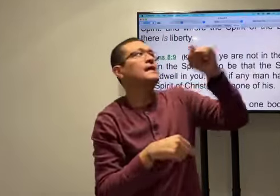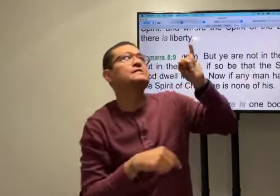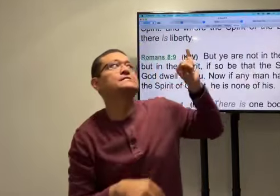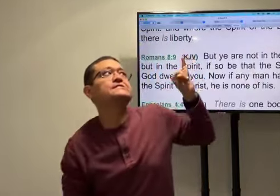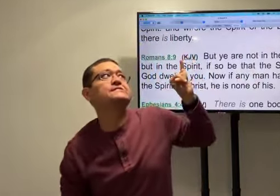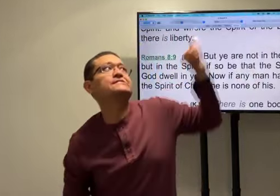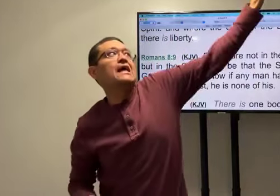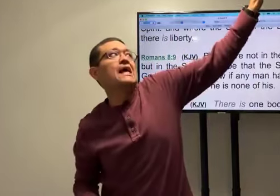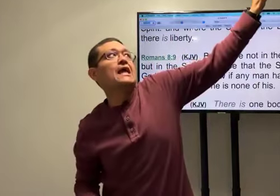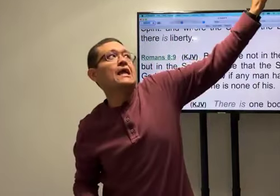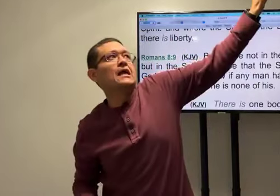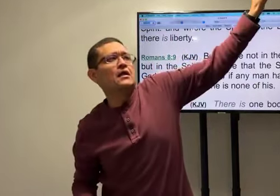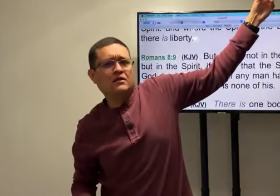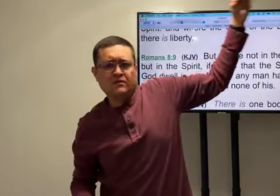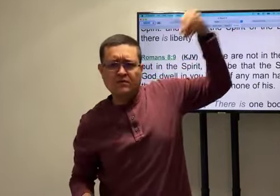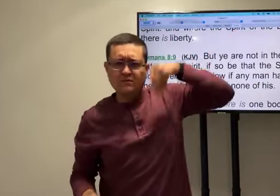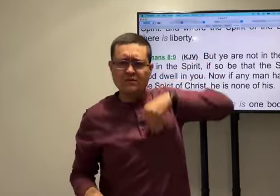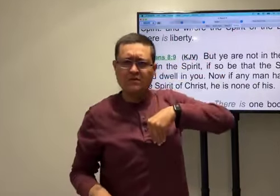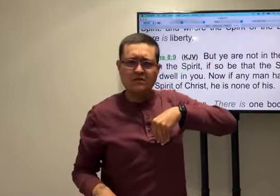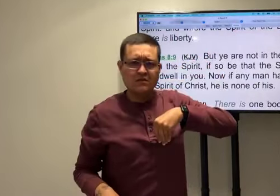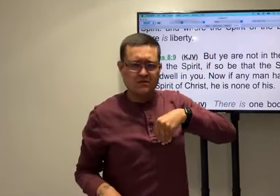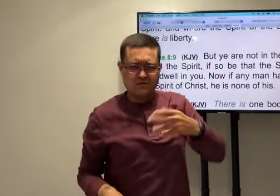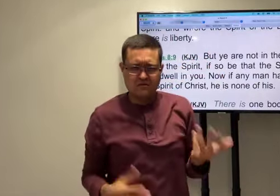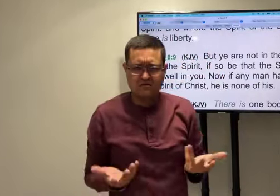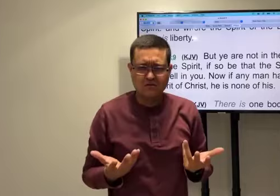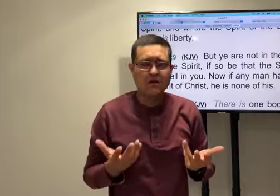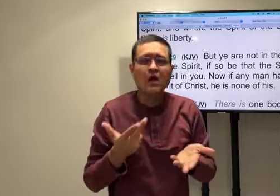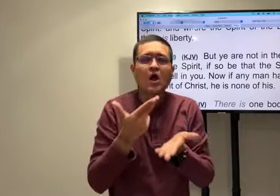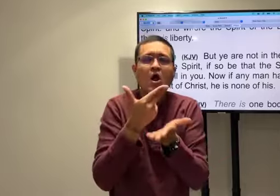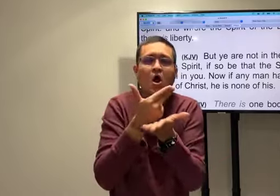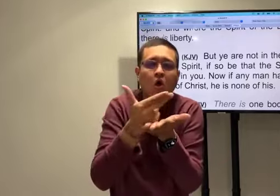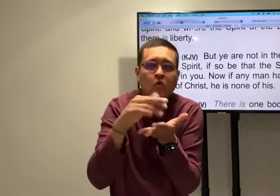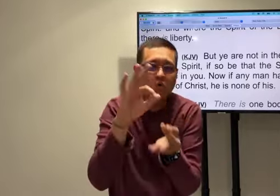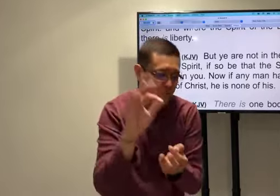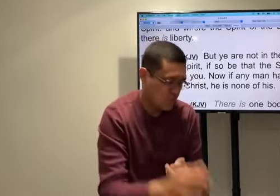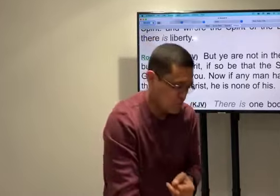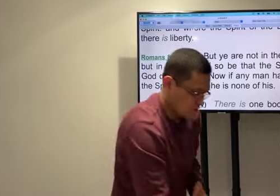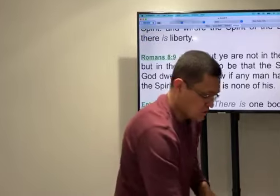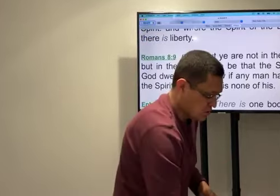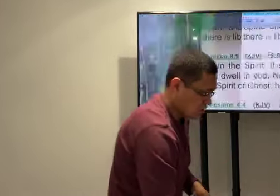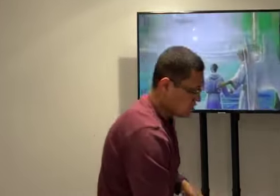Some people believe that God stays in heaven. Can't come down or come into us. Right?